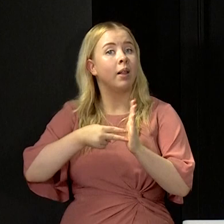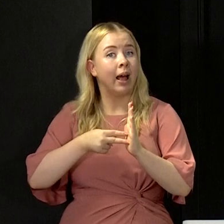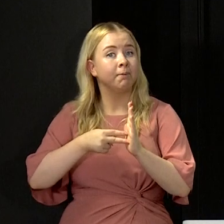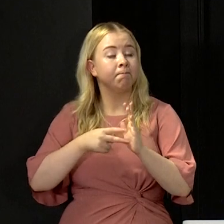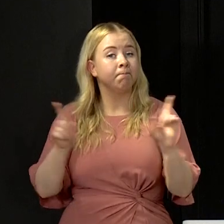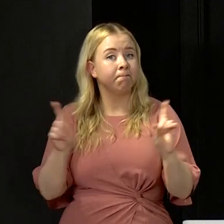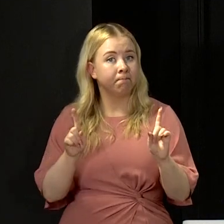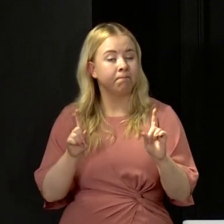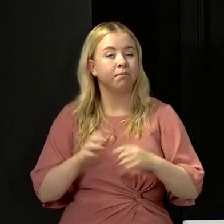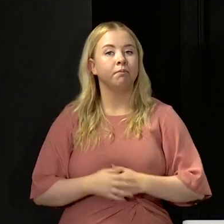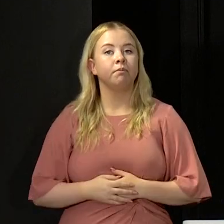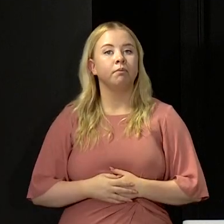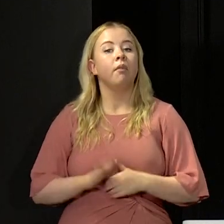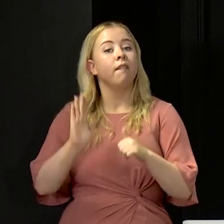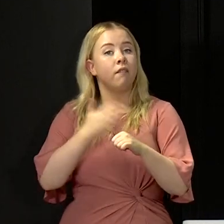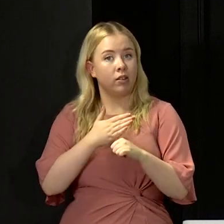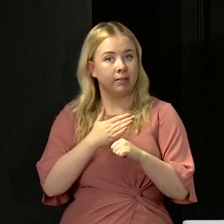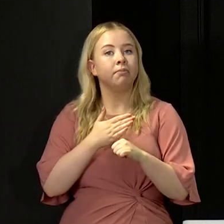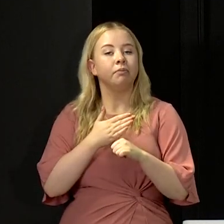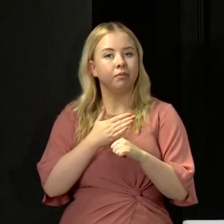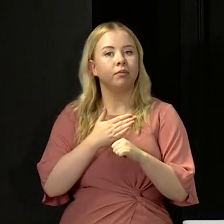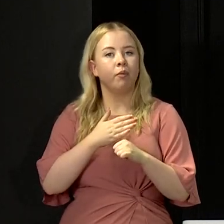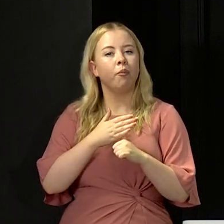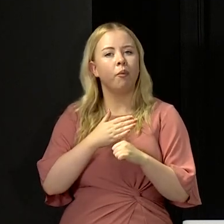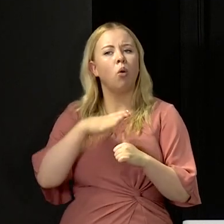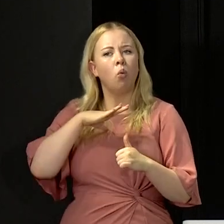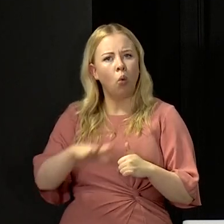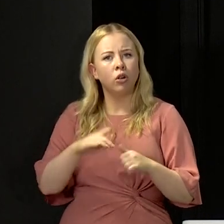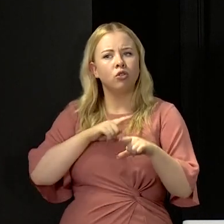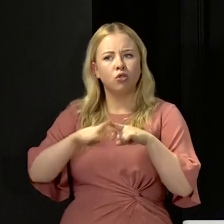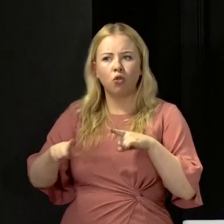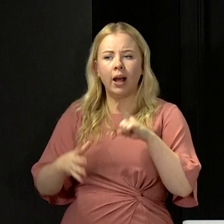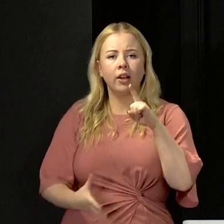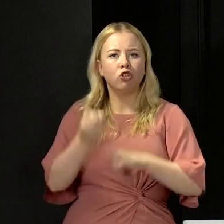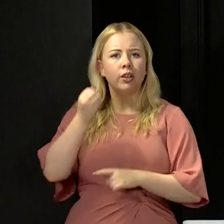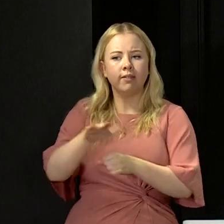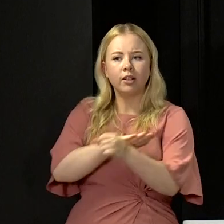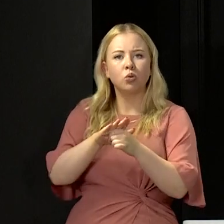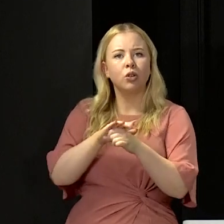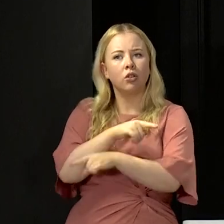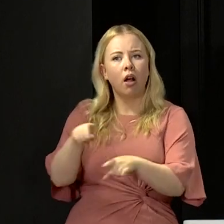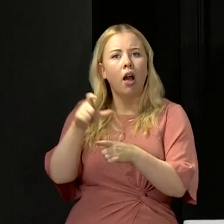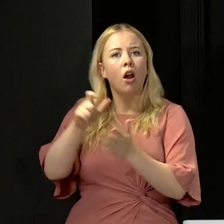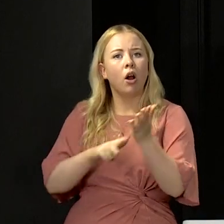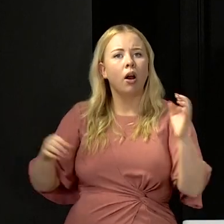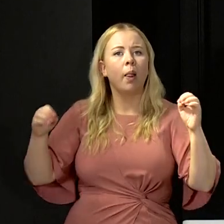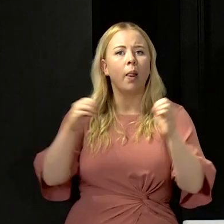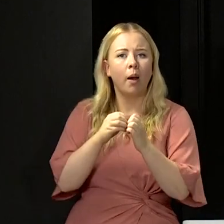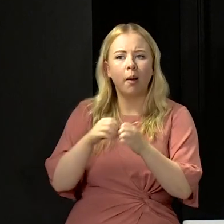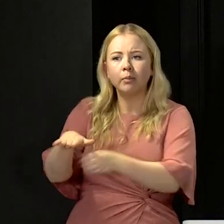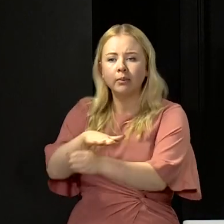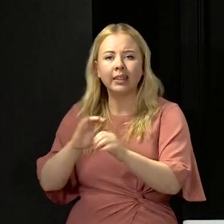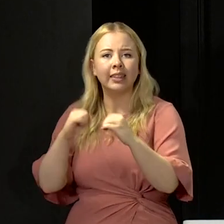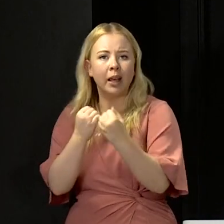Well, let me say, first of all, I want to get to a situation here where clubs and players live up to their responsibilities, because I don't want the